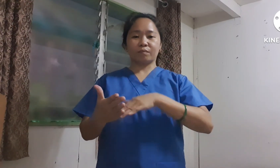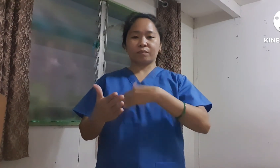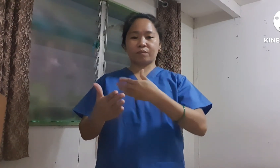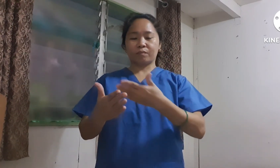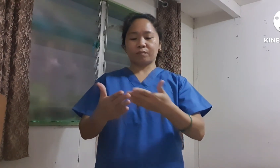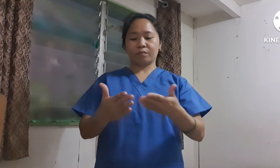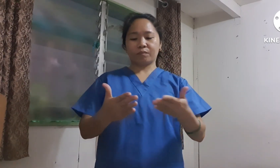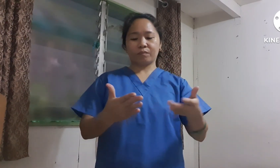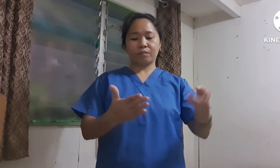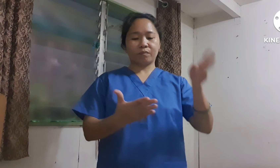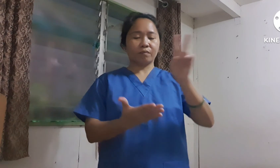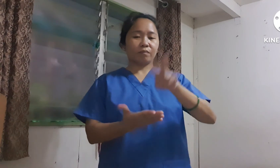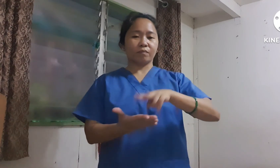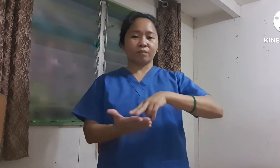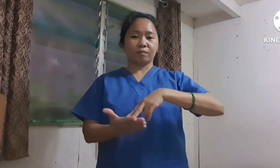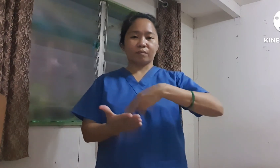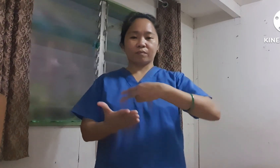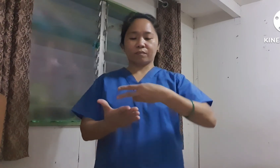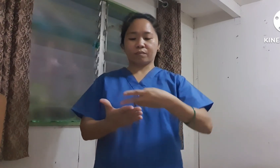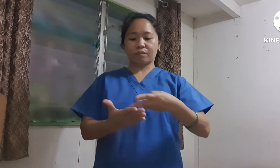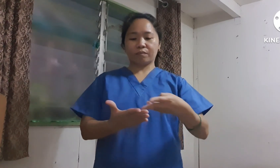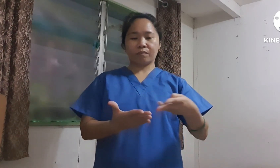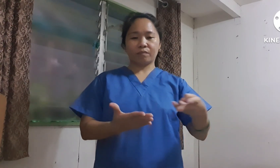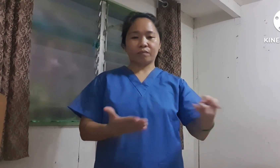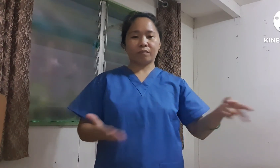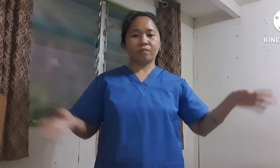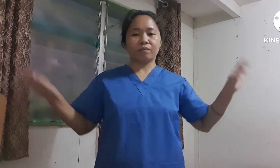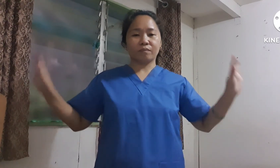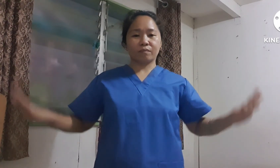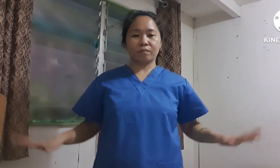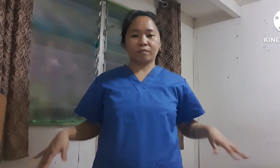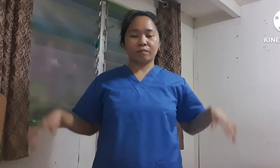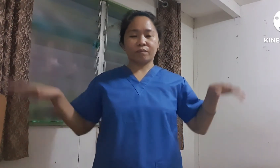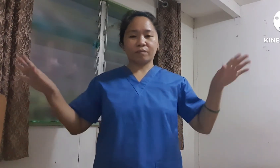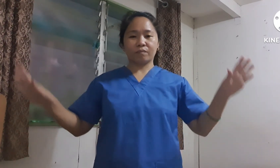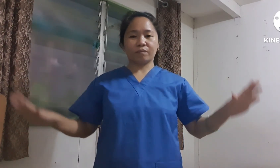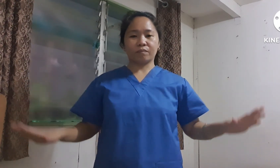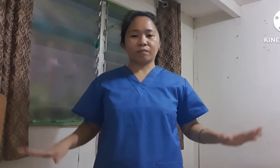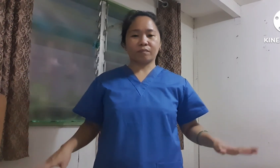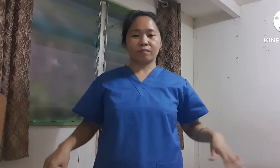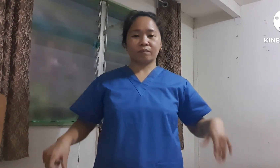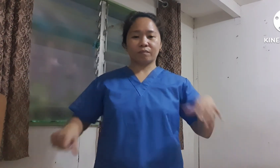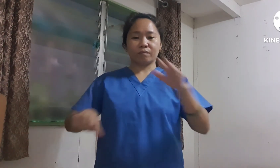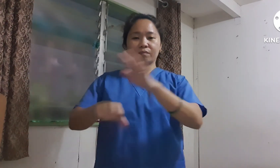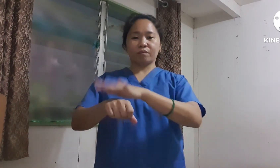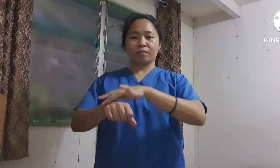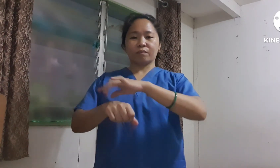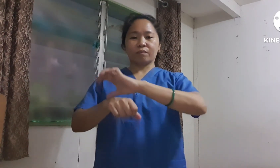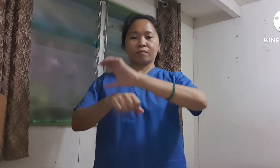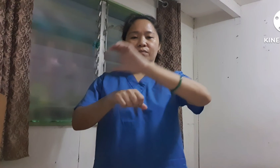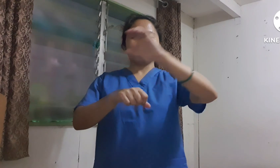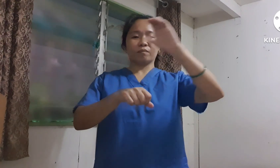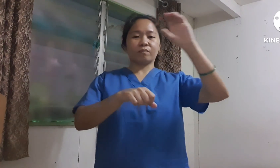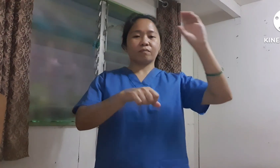song, I can dance, I can fly, and touch the rainbow